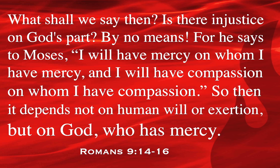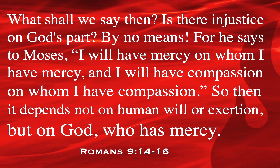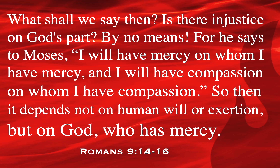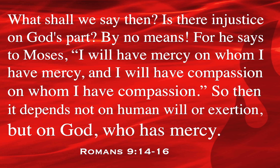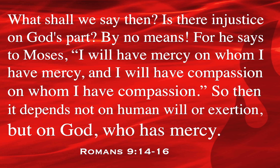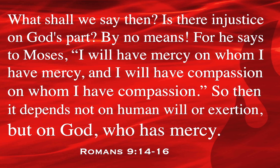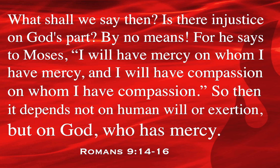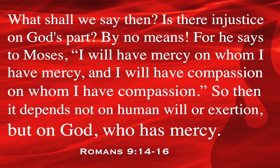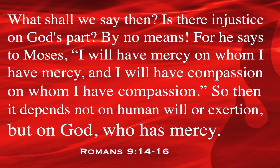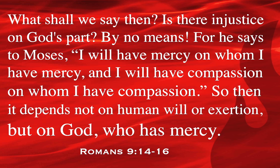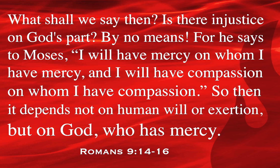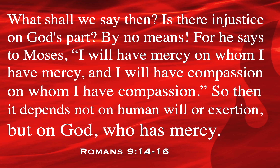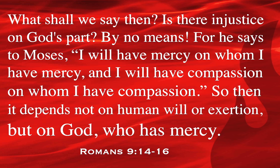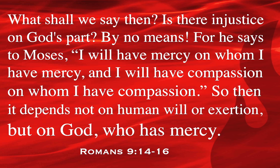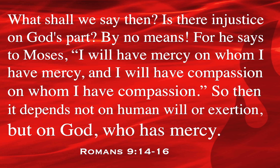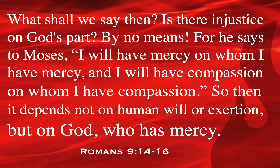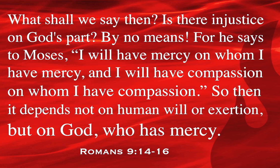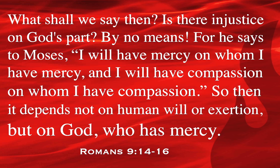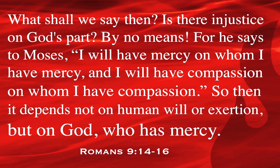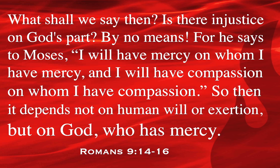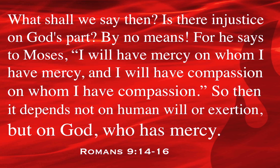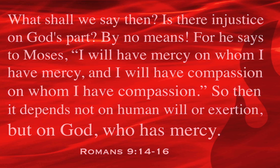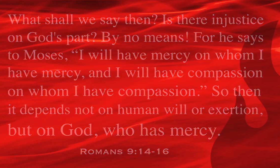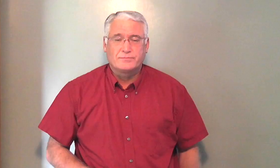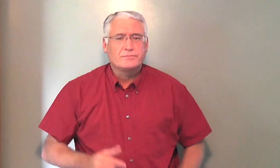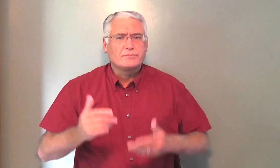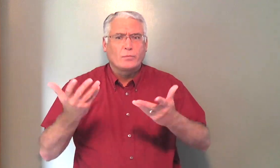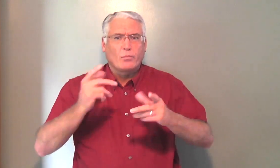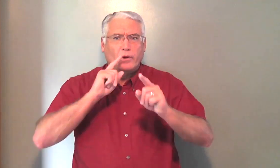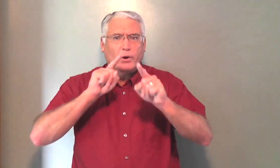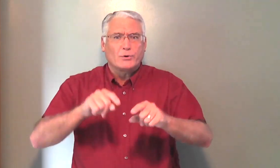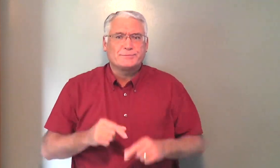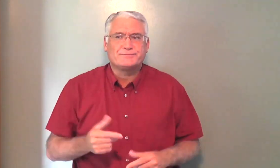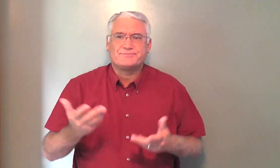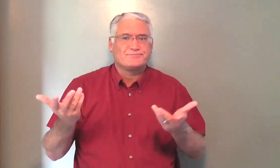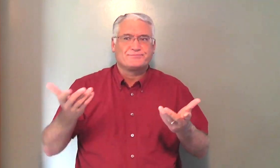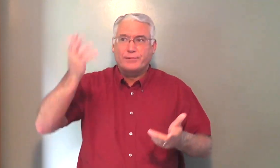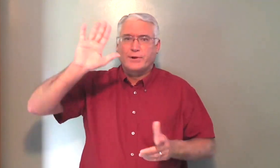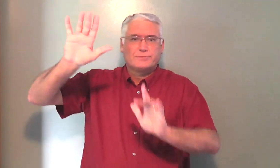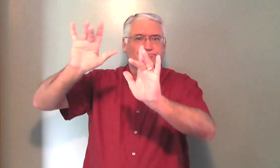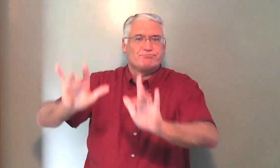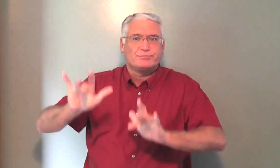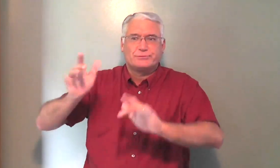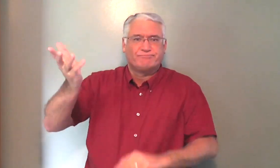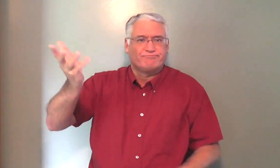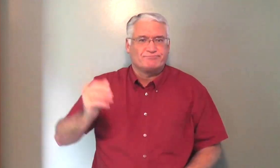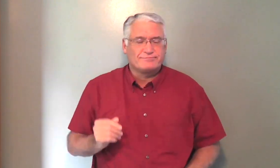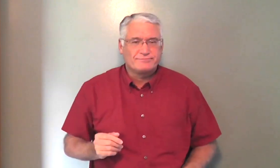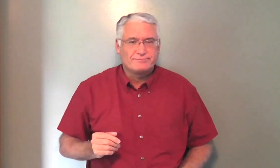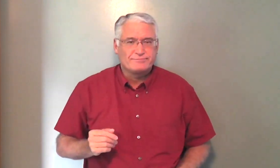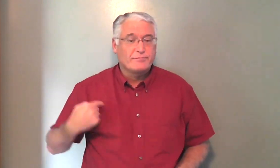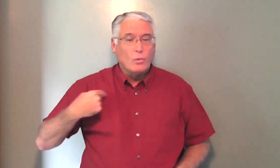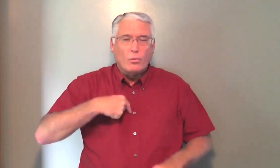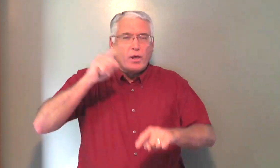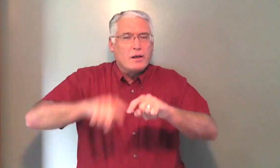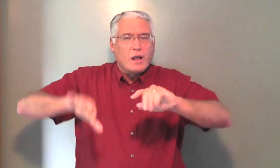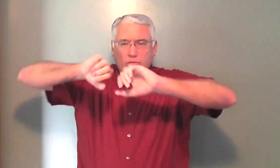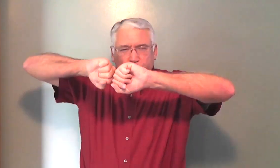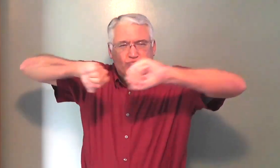but on God, who has mercy. So, what's the answer? God's mercy. Well, you know, we